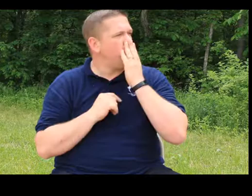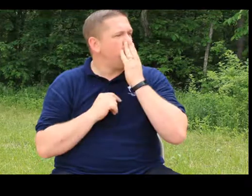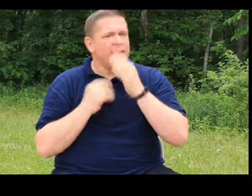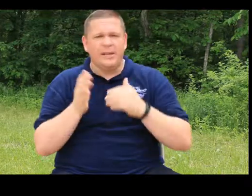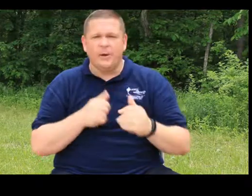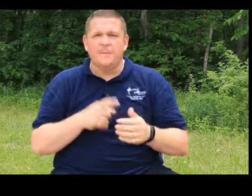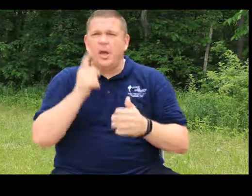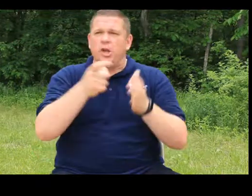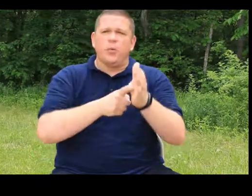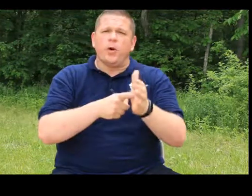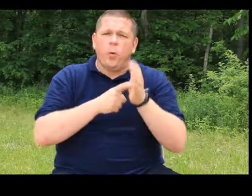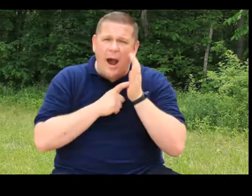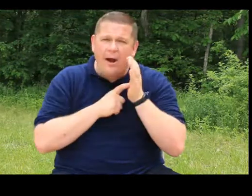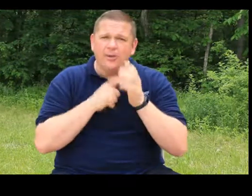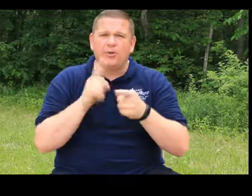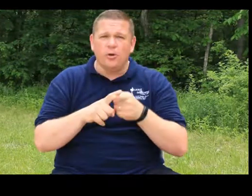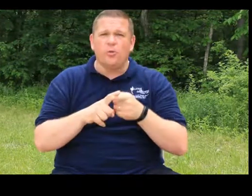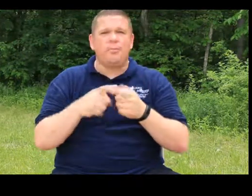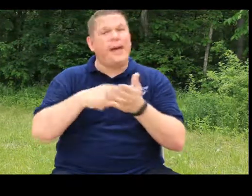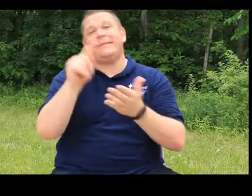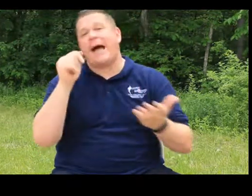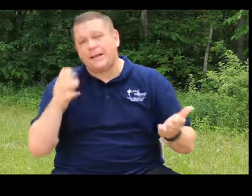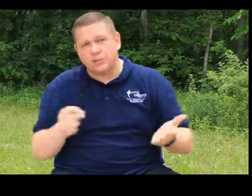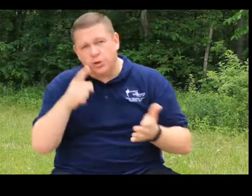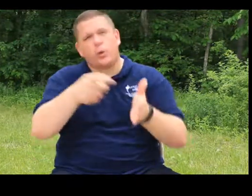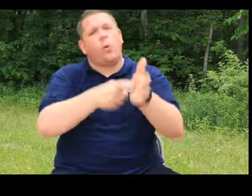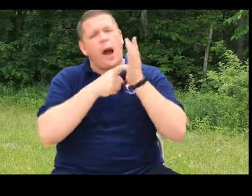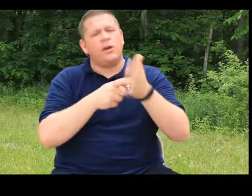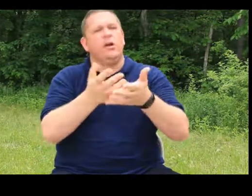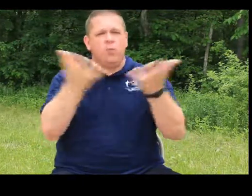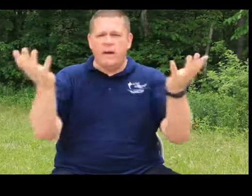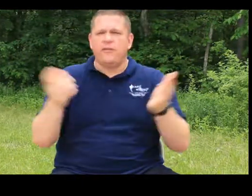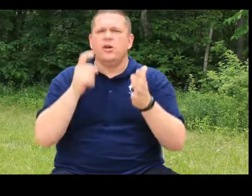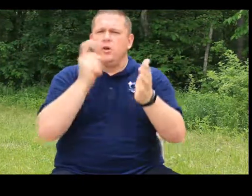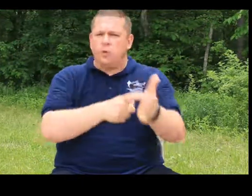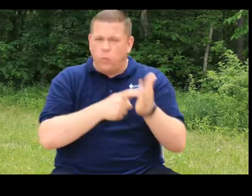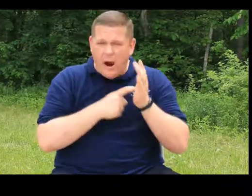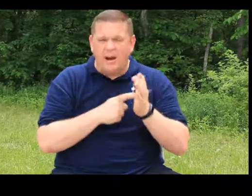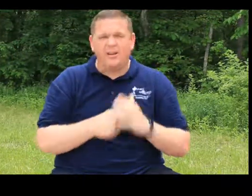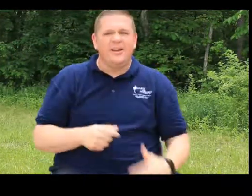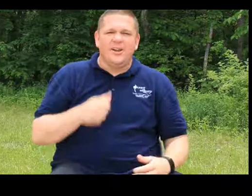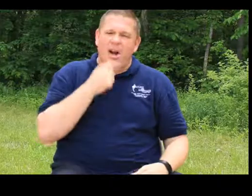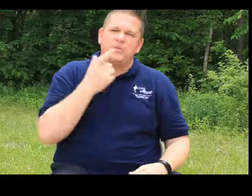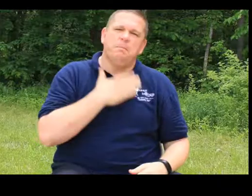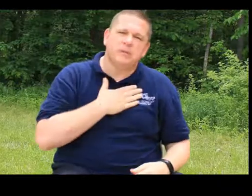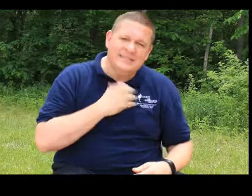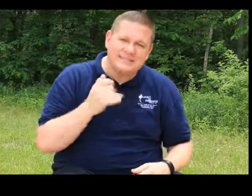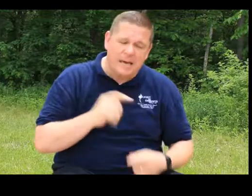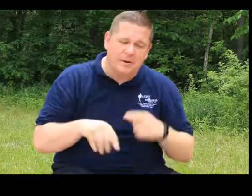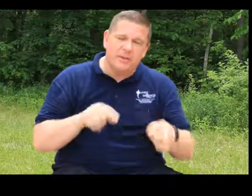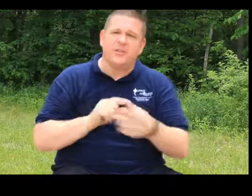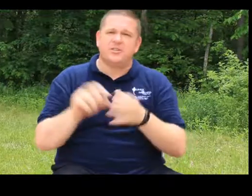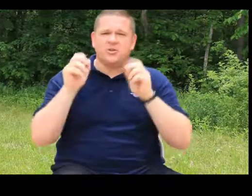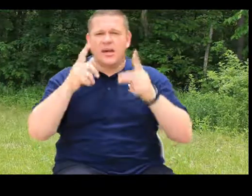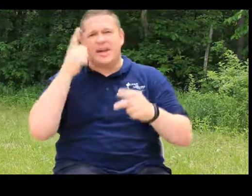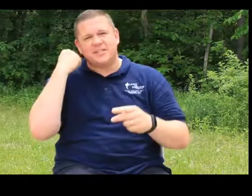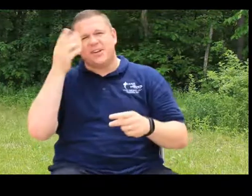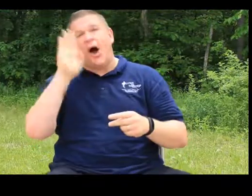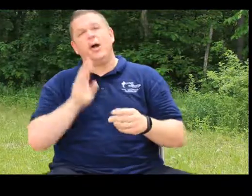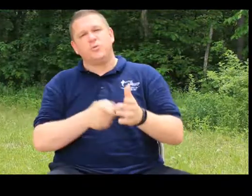Anyway, you are required to pay taxes. are required, whatever, required. Not always a pleasant sign, but in this verse it okay because God's